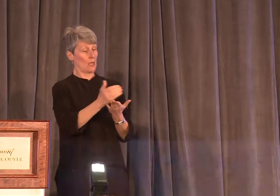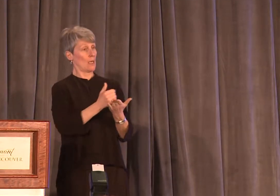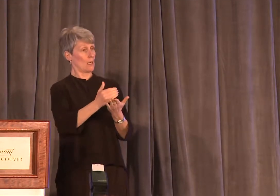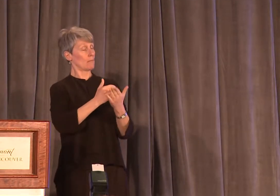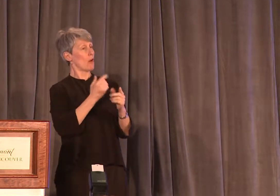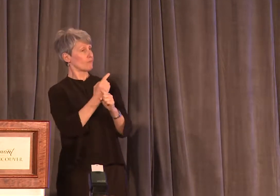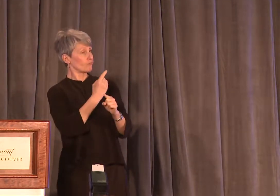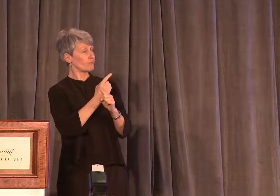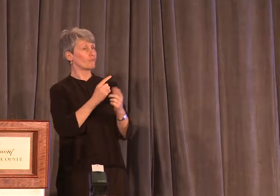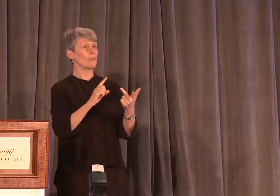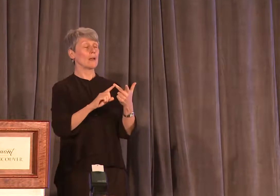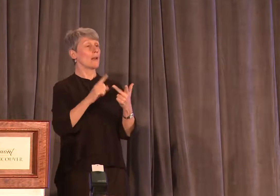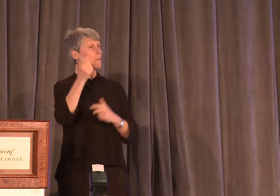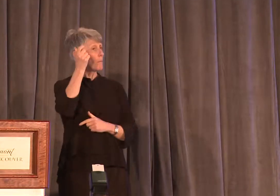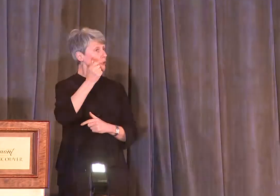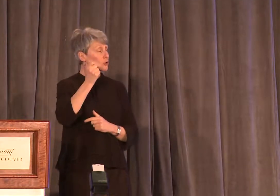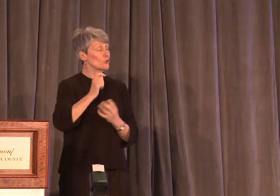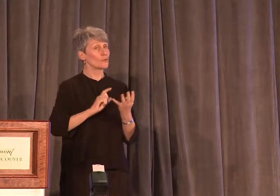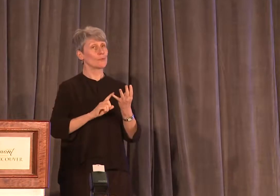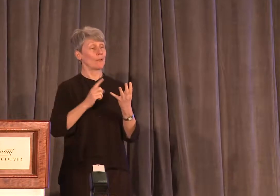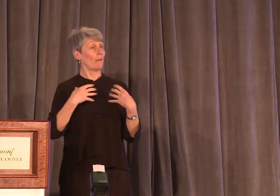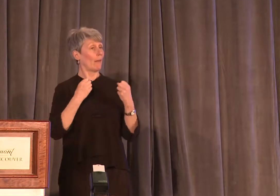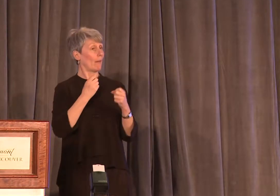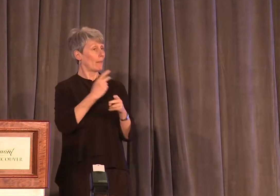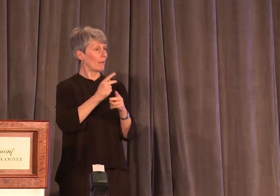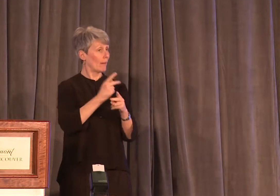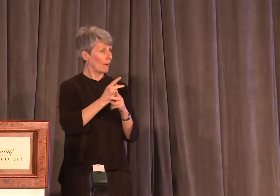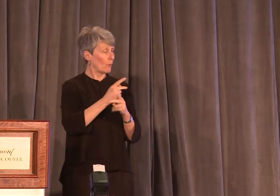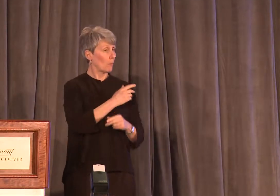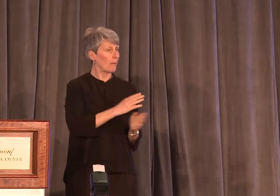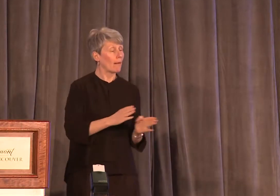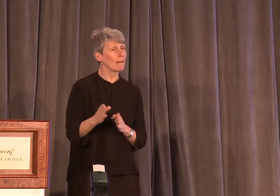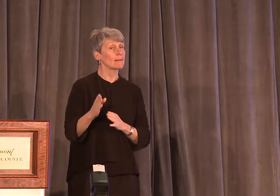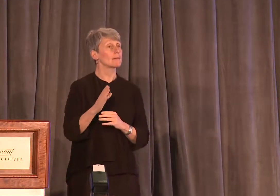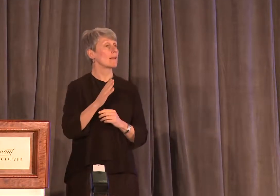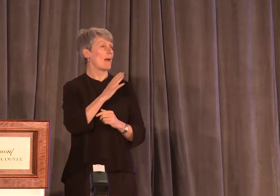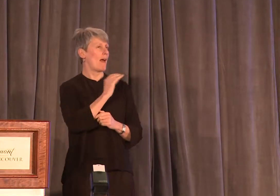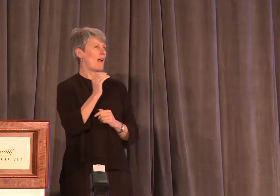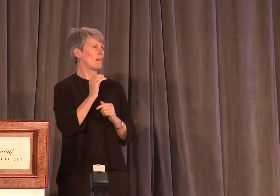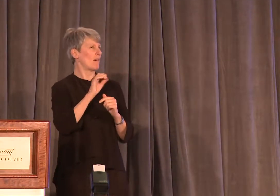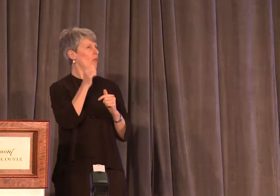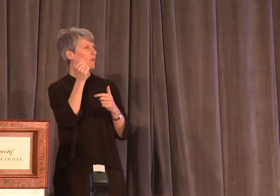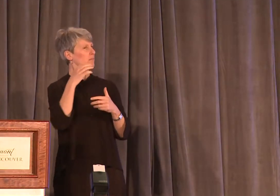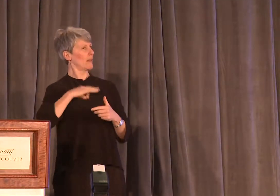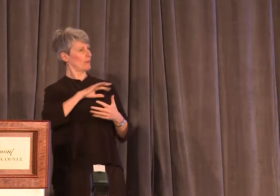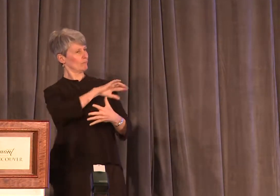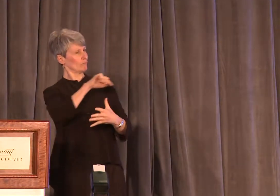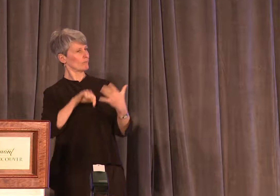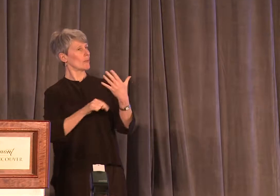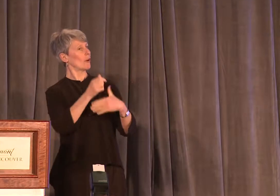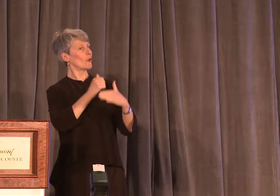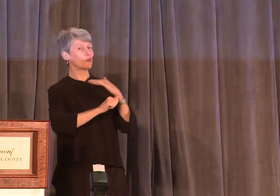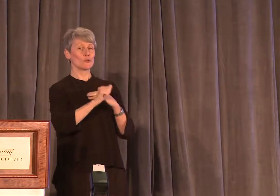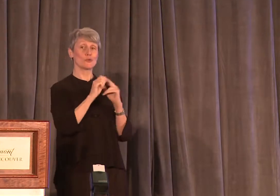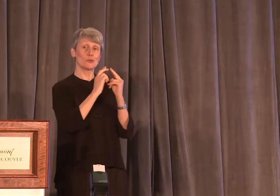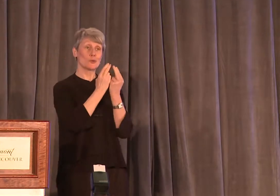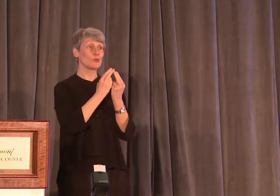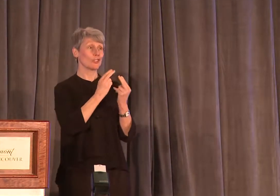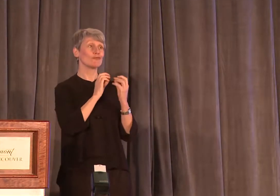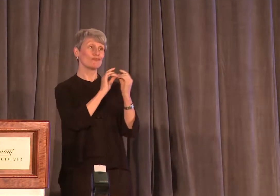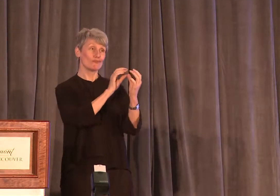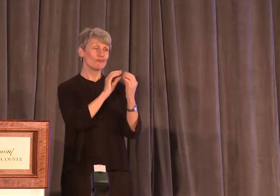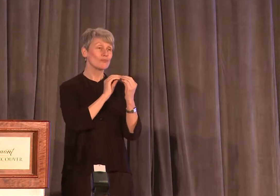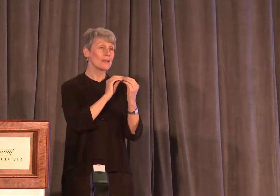plans, all benefits negotiated by their union memberships. And, of course, we're extremely delighted